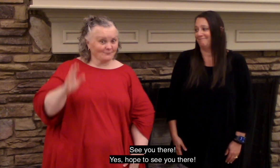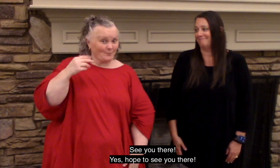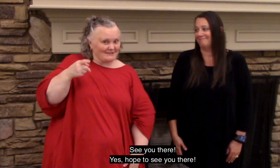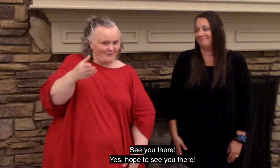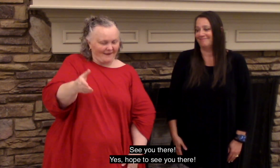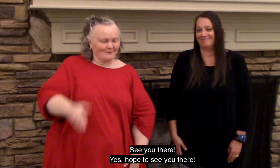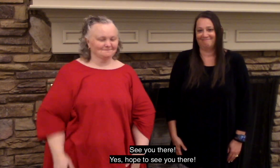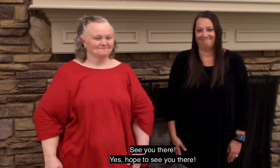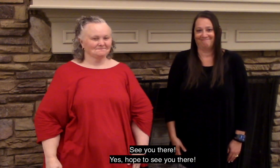Yes, hope to see you there!